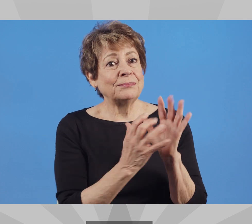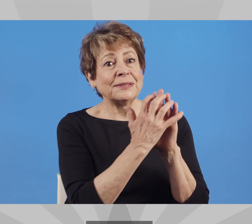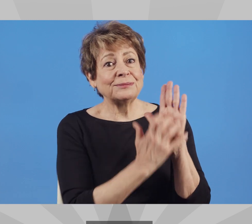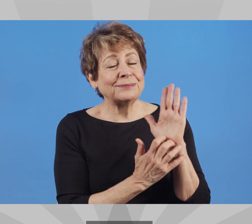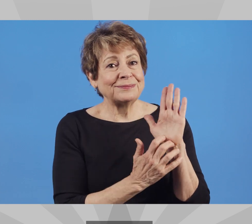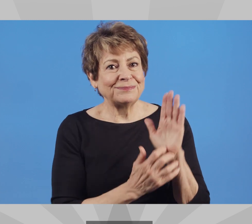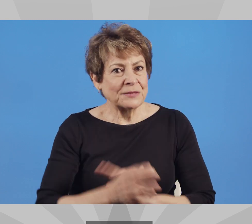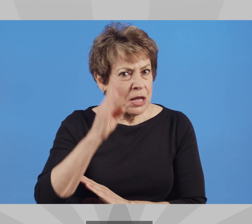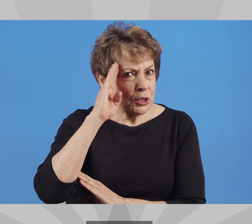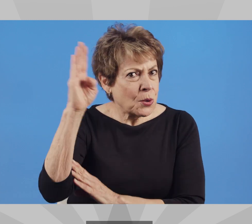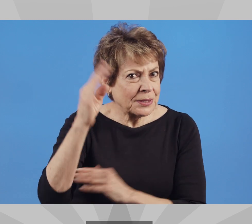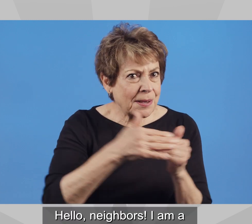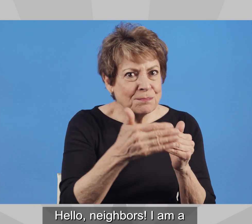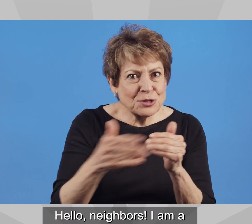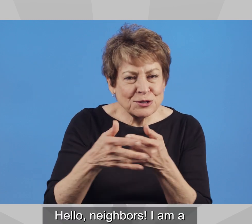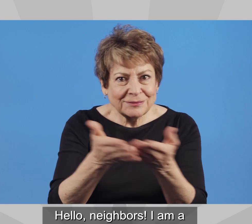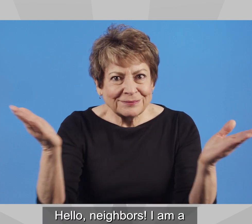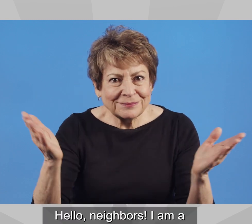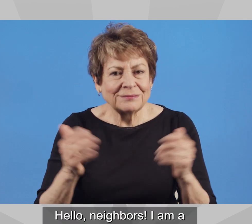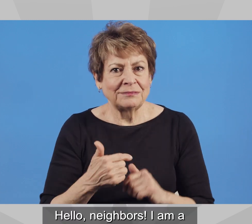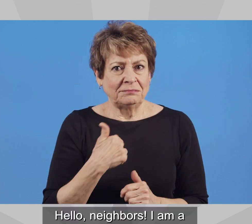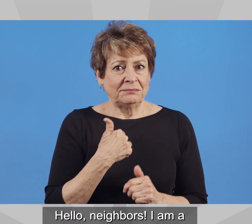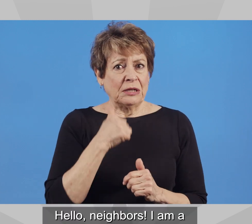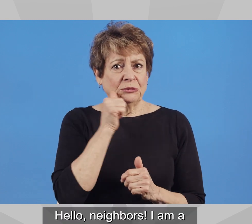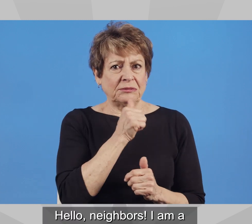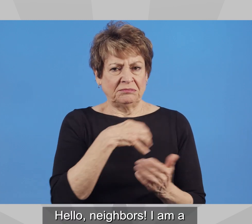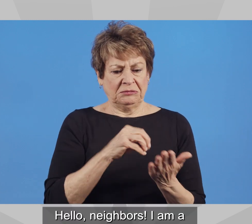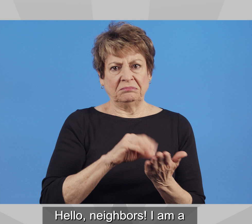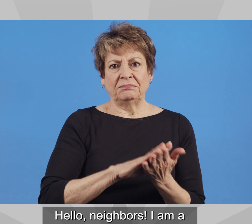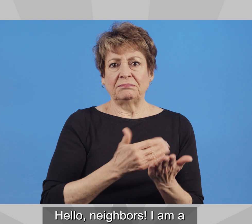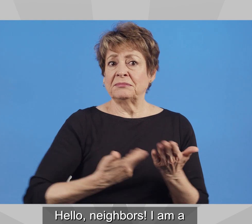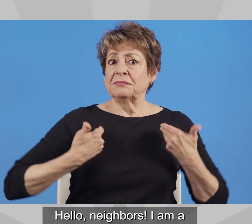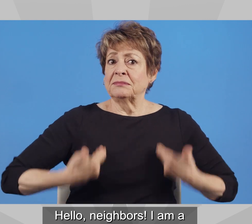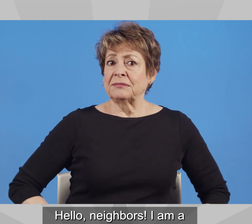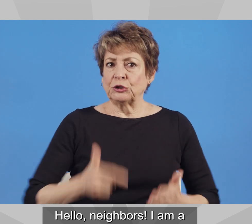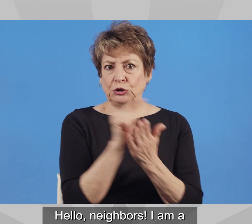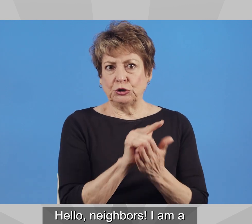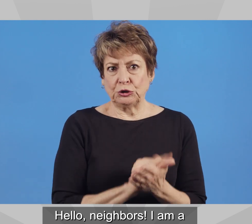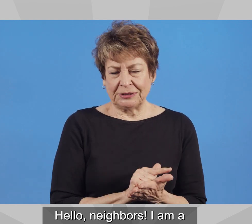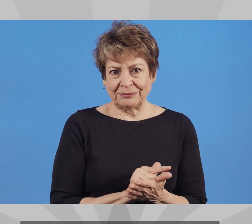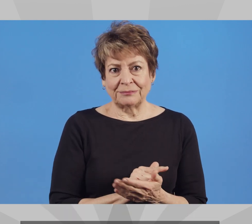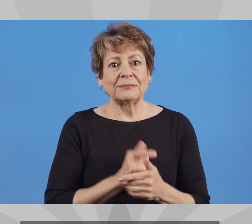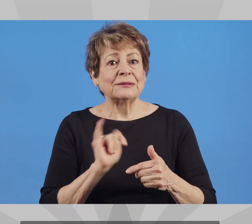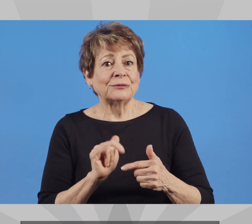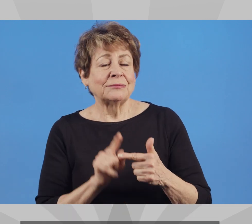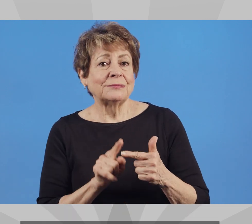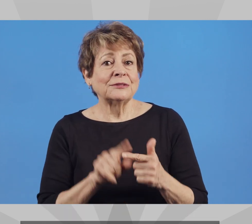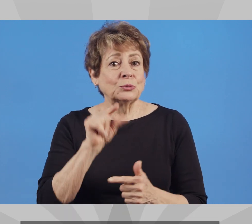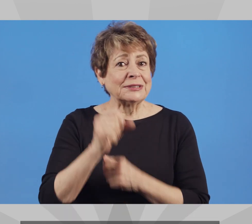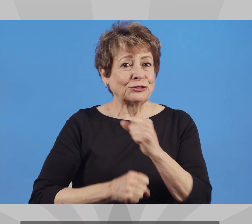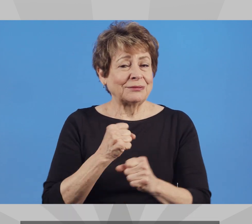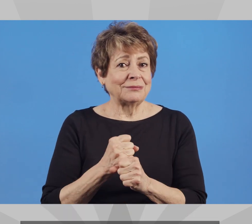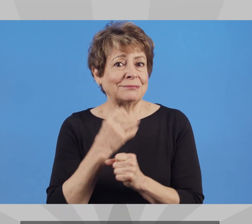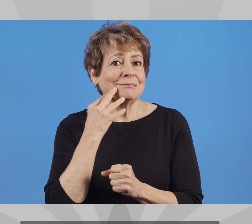Statement Hello, neighbors. I am a registered Arizona attorney and a 20